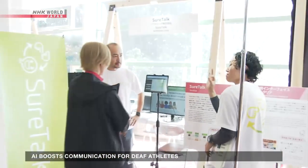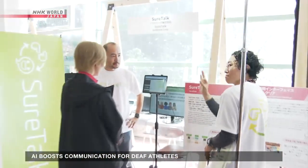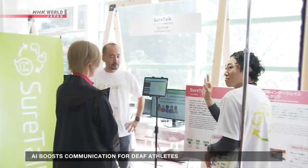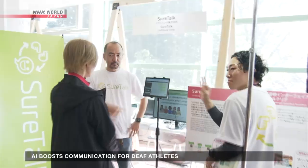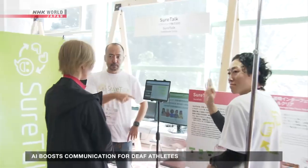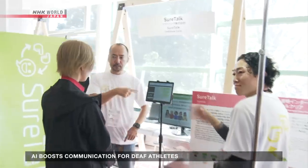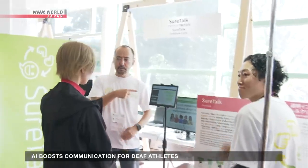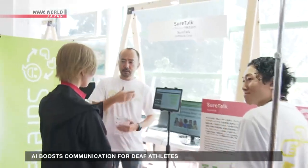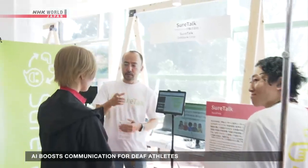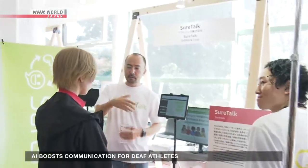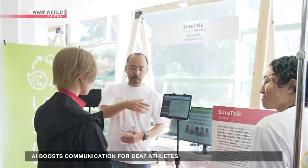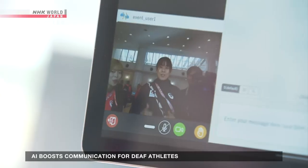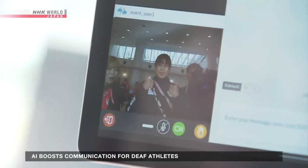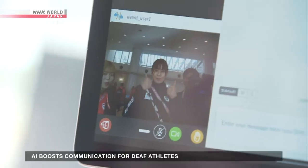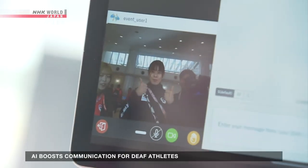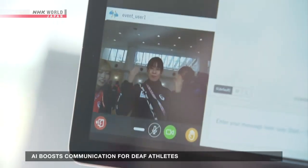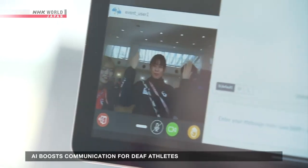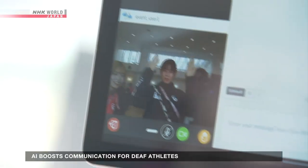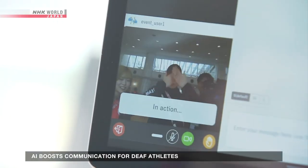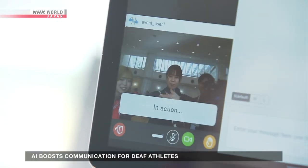This is the Deaflympics communication hub.